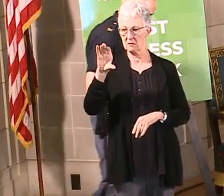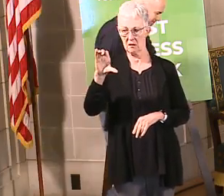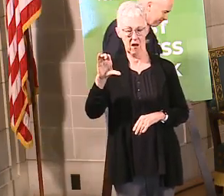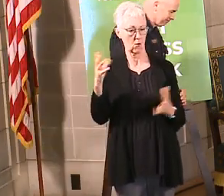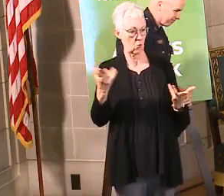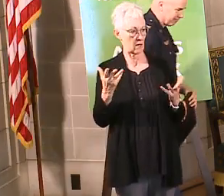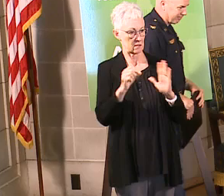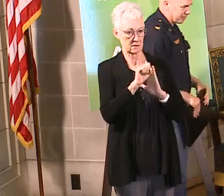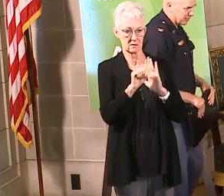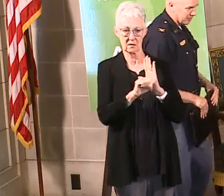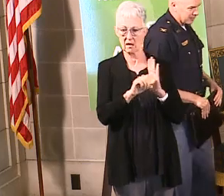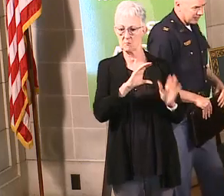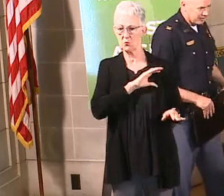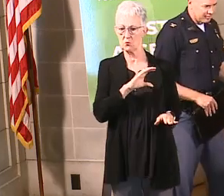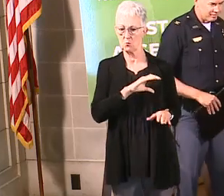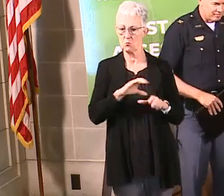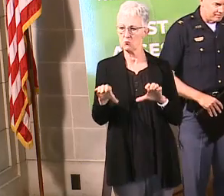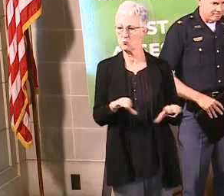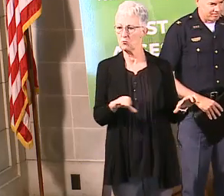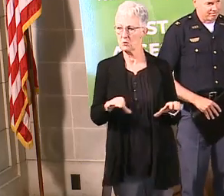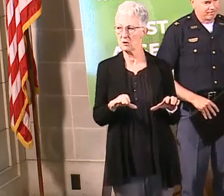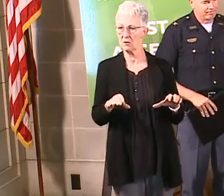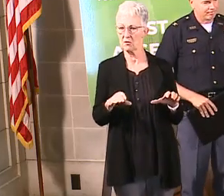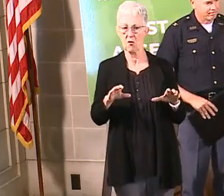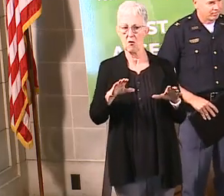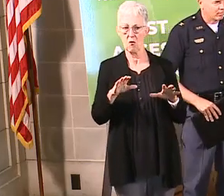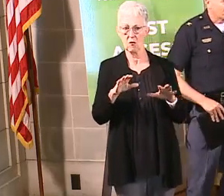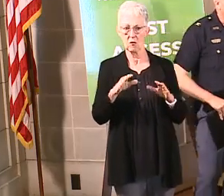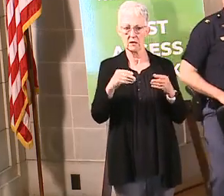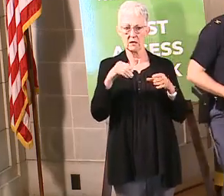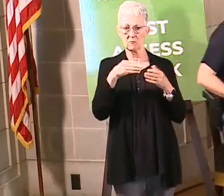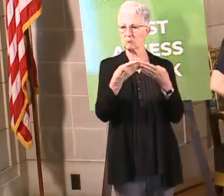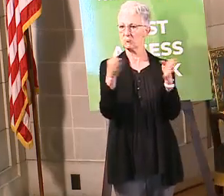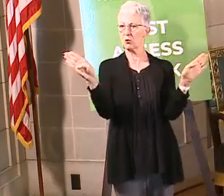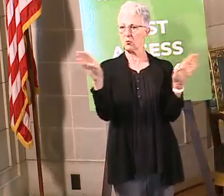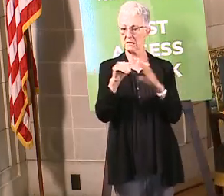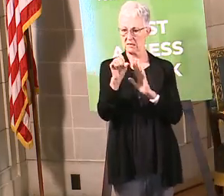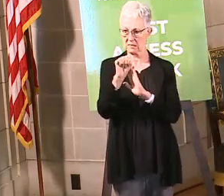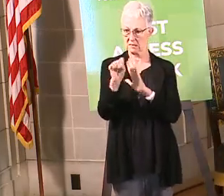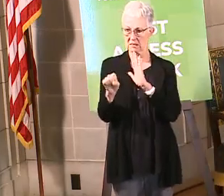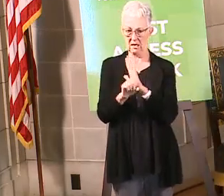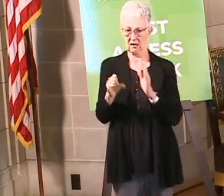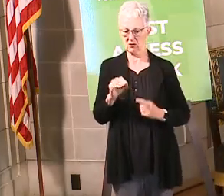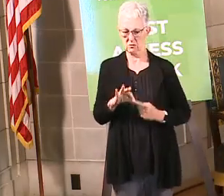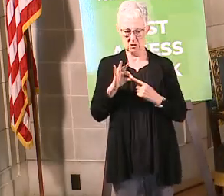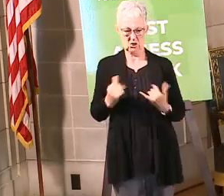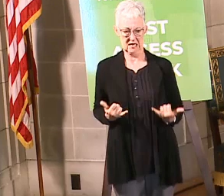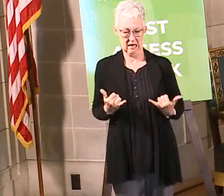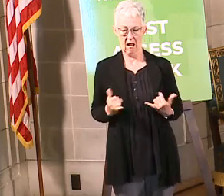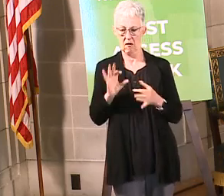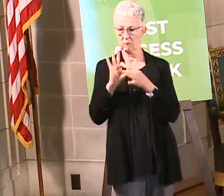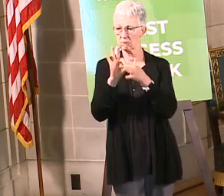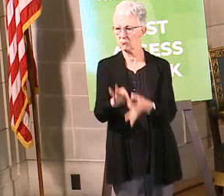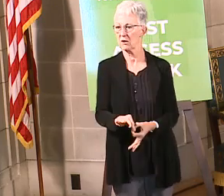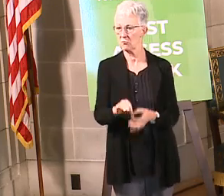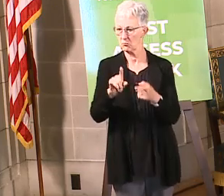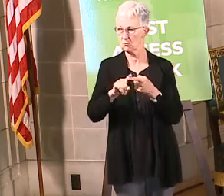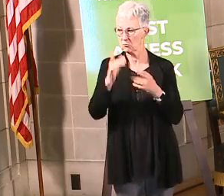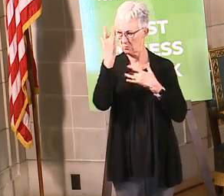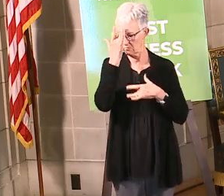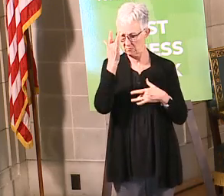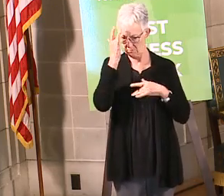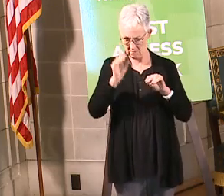the course of the year, and specifically, you know, some of the things with regard to the pandemic. So, Colonel Bolduc. Great. Thank you, sir. Thank you, Governor.